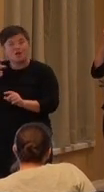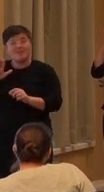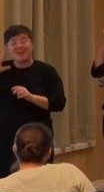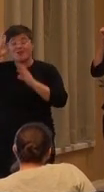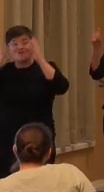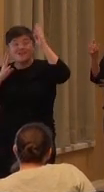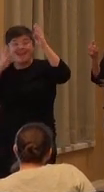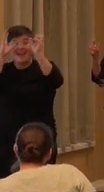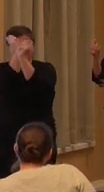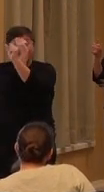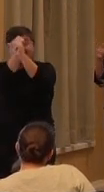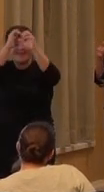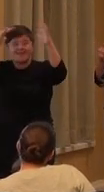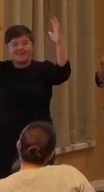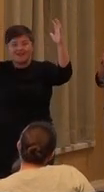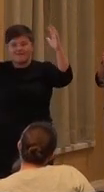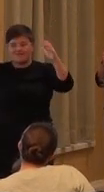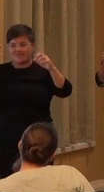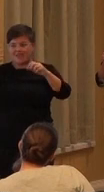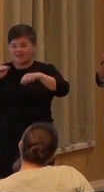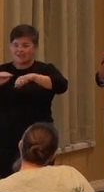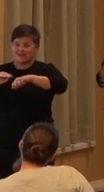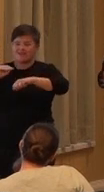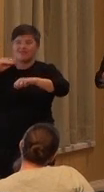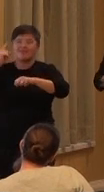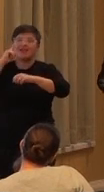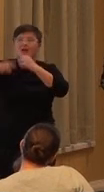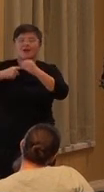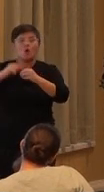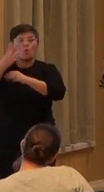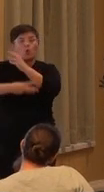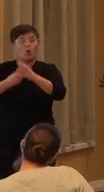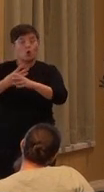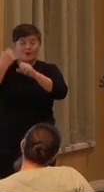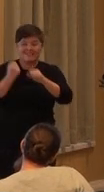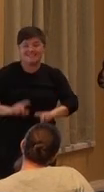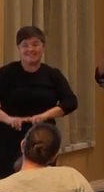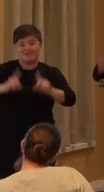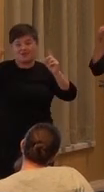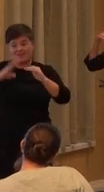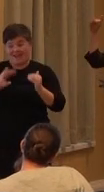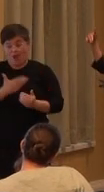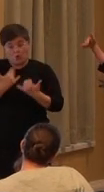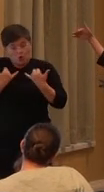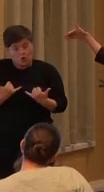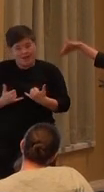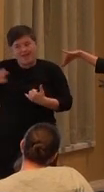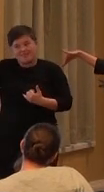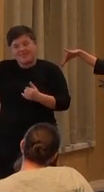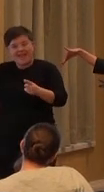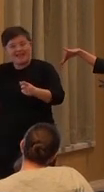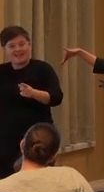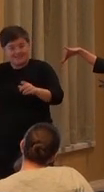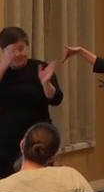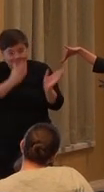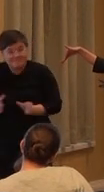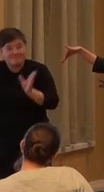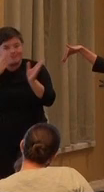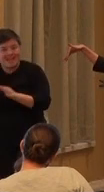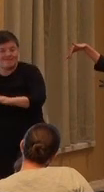to project a world quite different at times from the one in which we presently exist. They shape what's next.